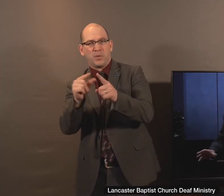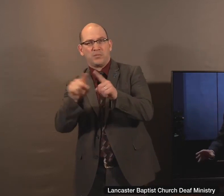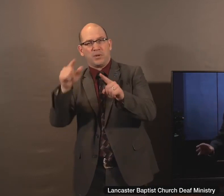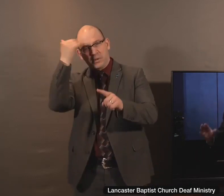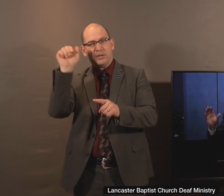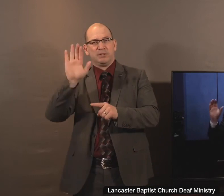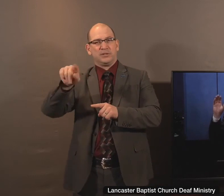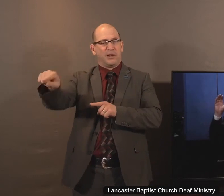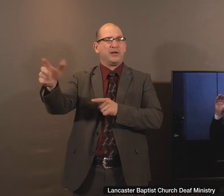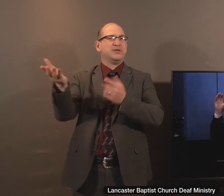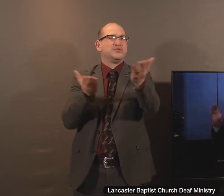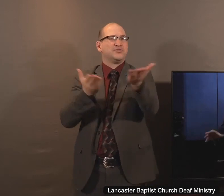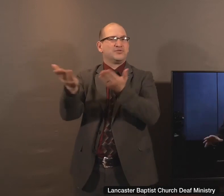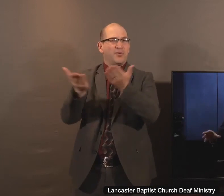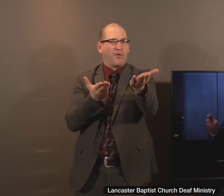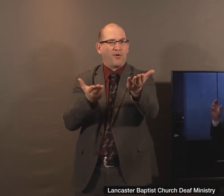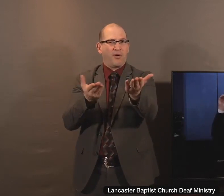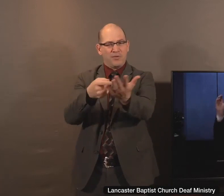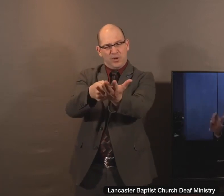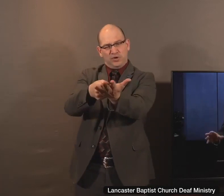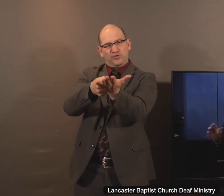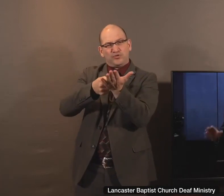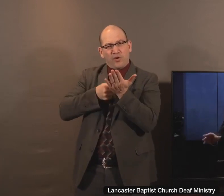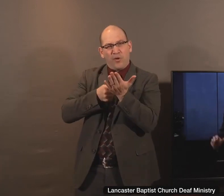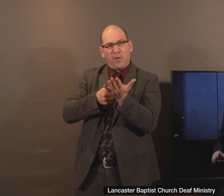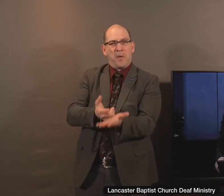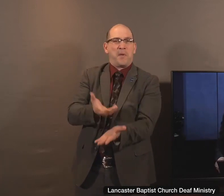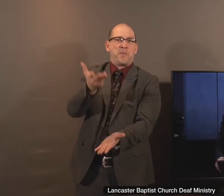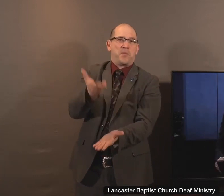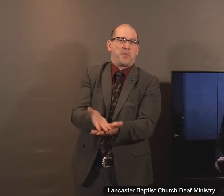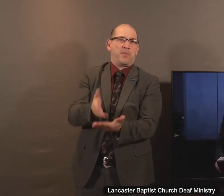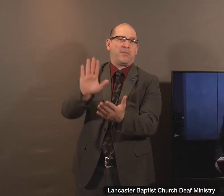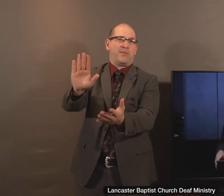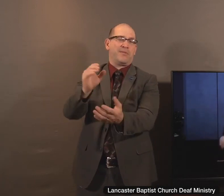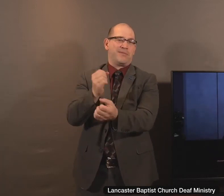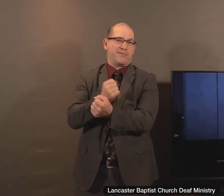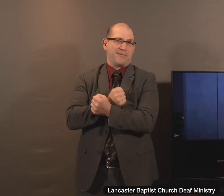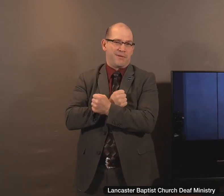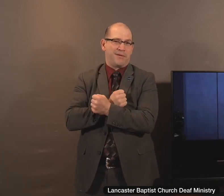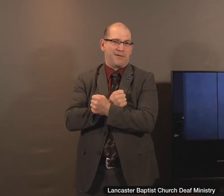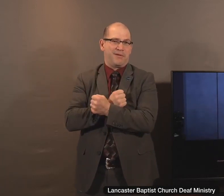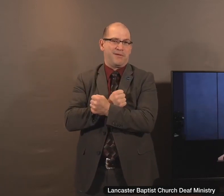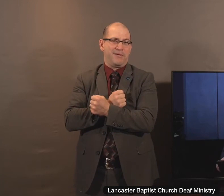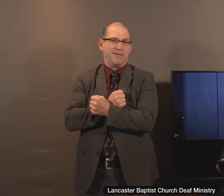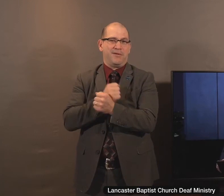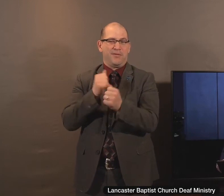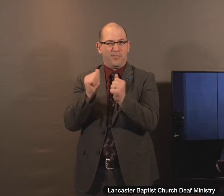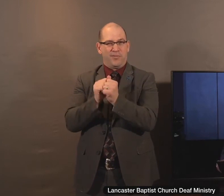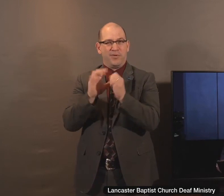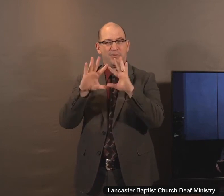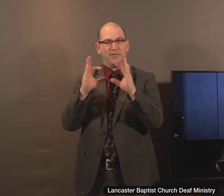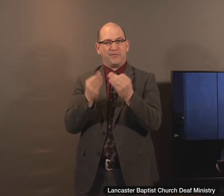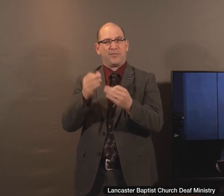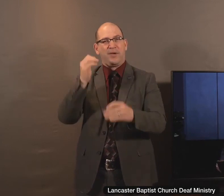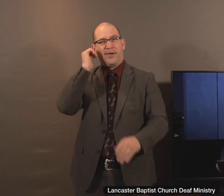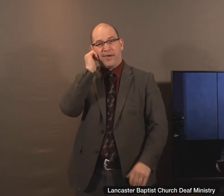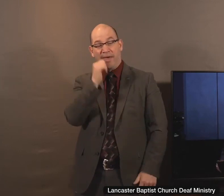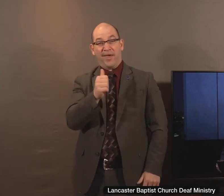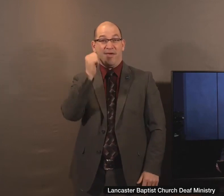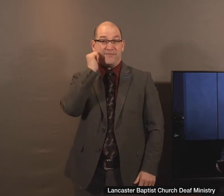for the way that they illustrate and live out their love within their family each and every day.